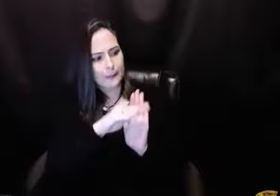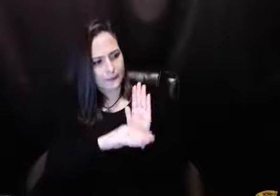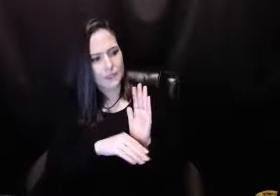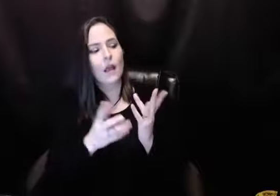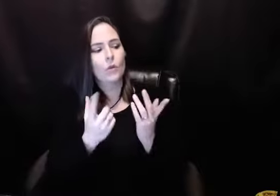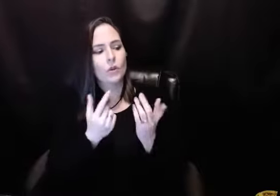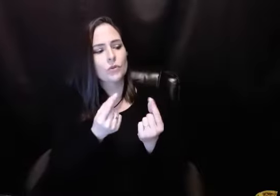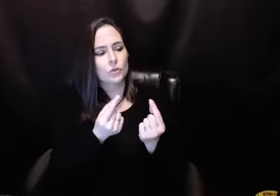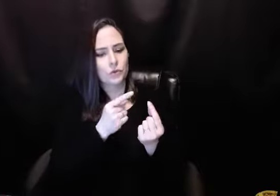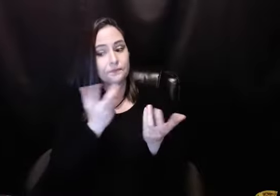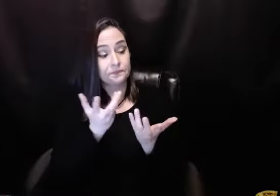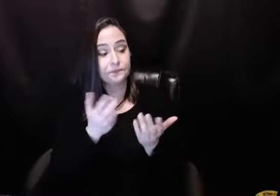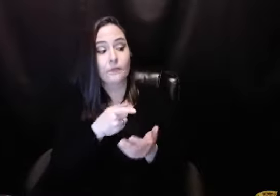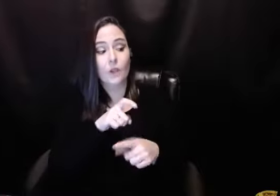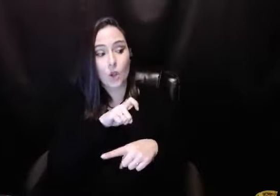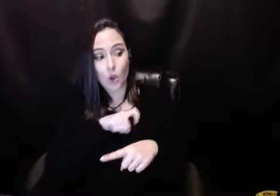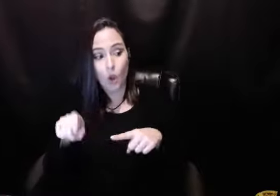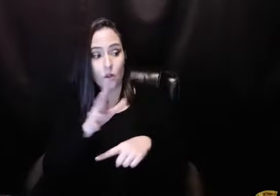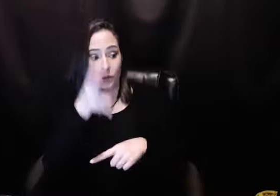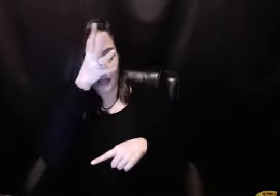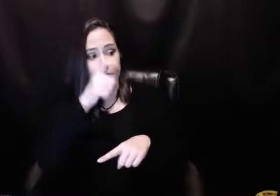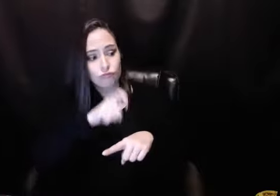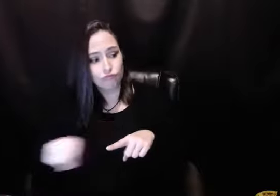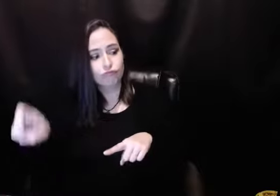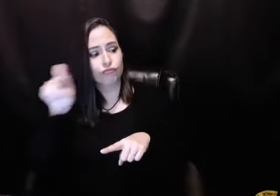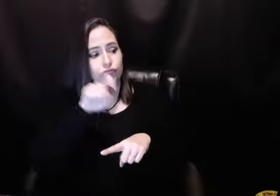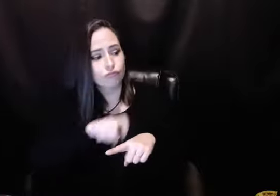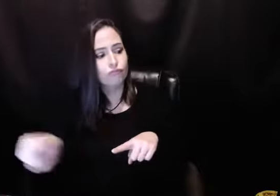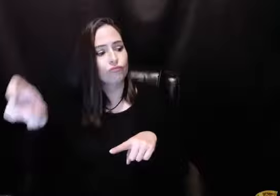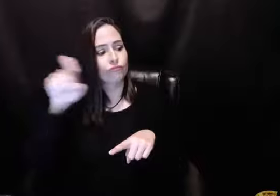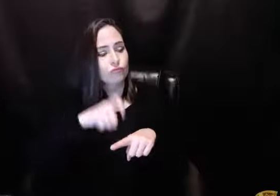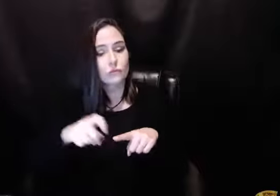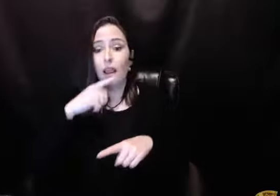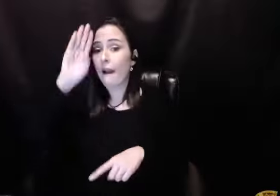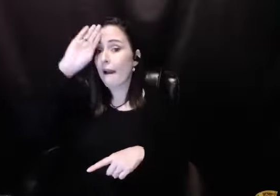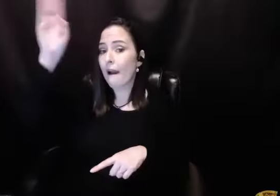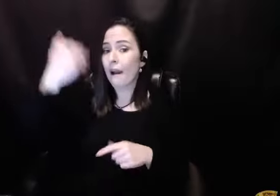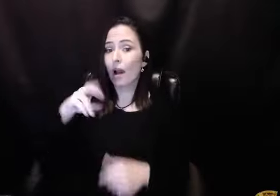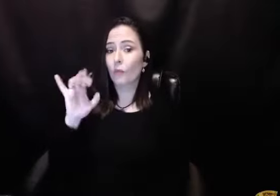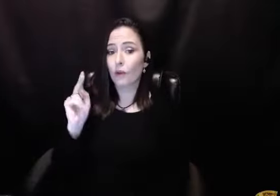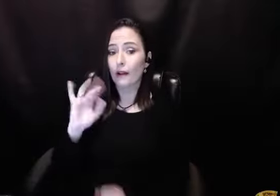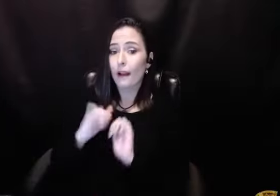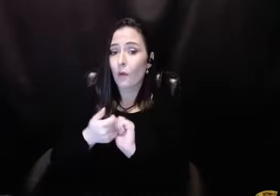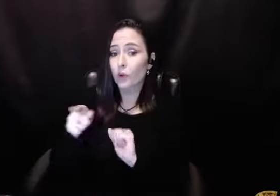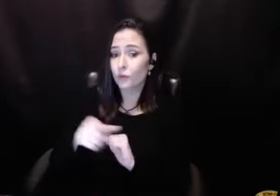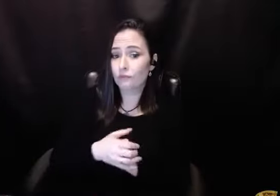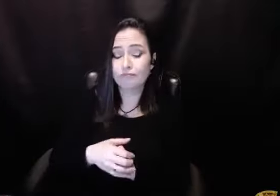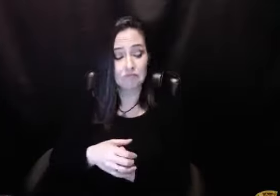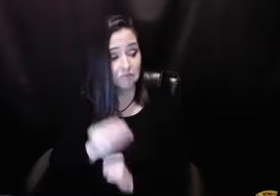dad now. Since you're working the steps, I want you to do this. I want you to start calling him. And just